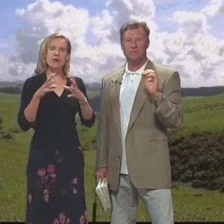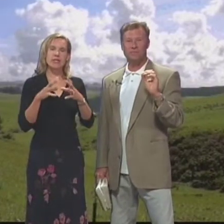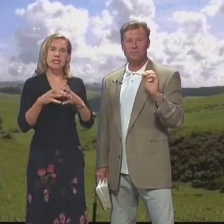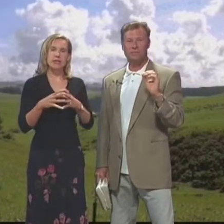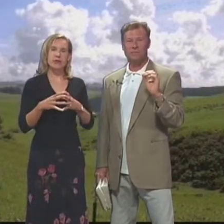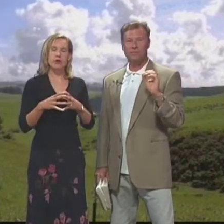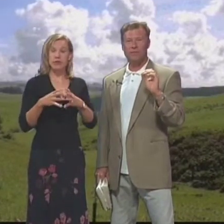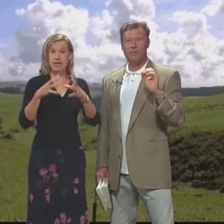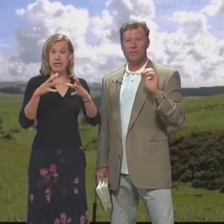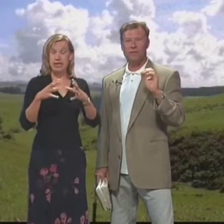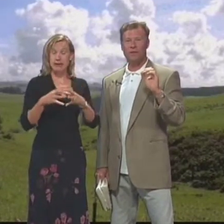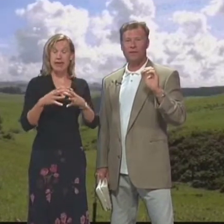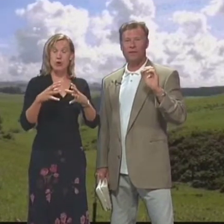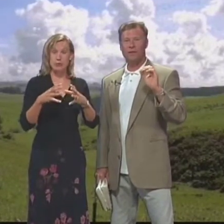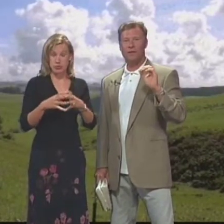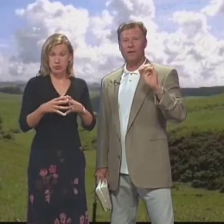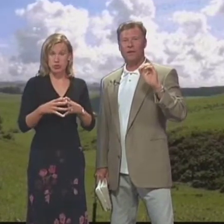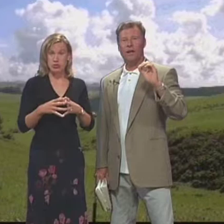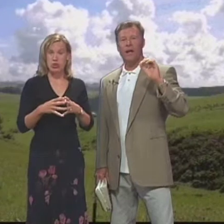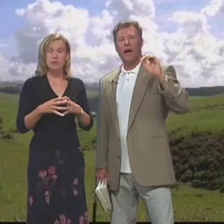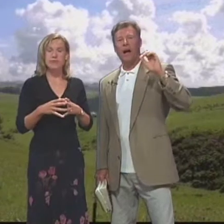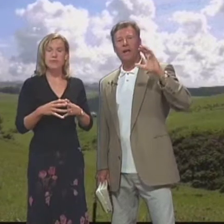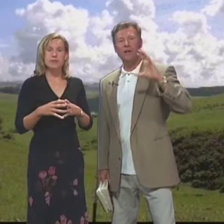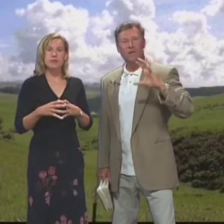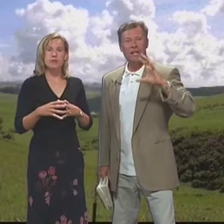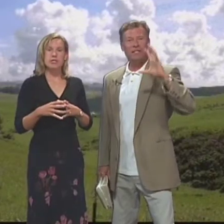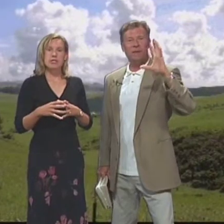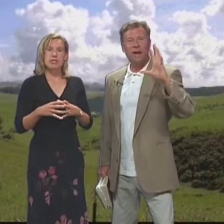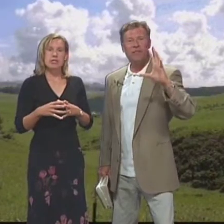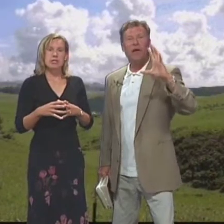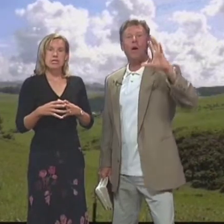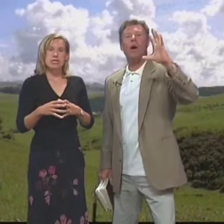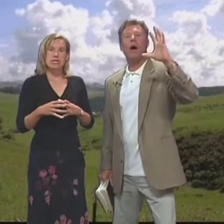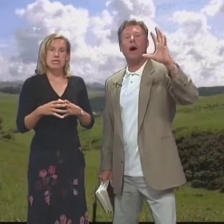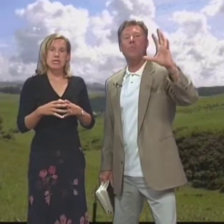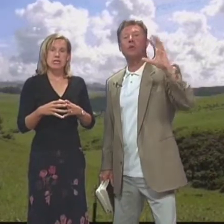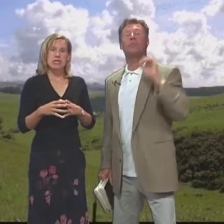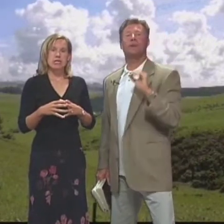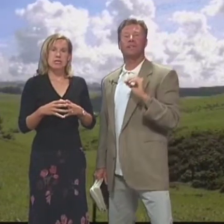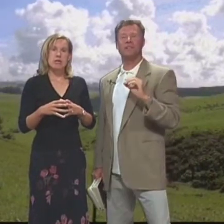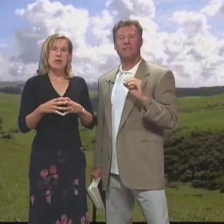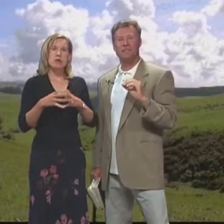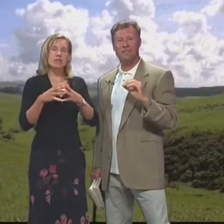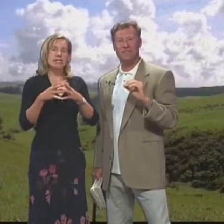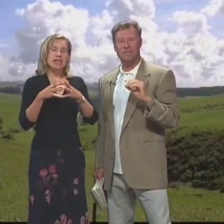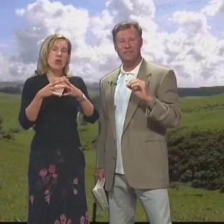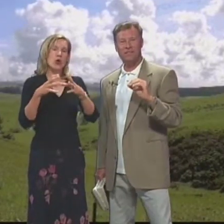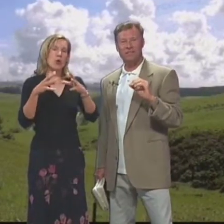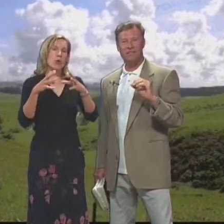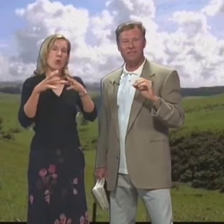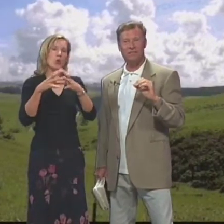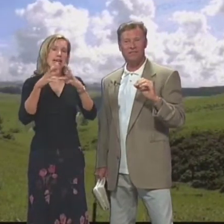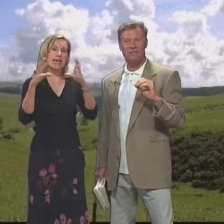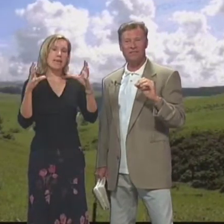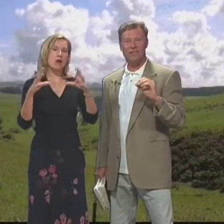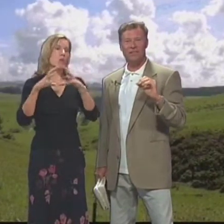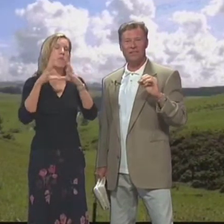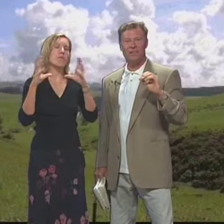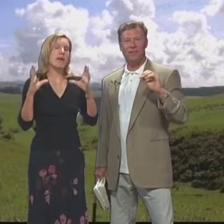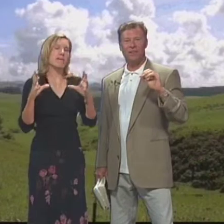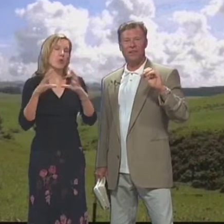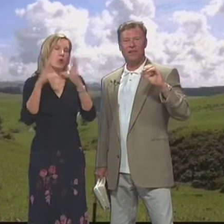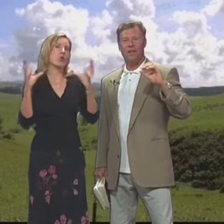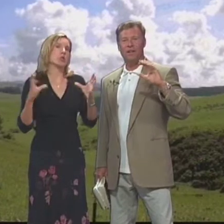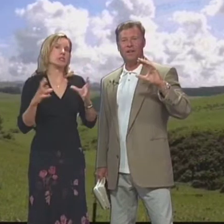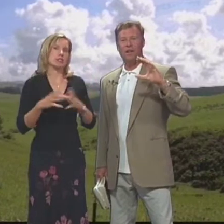Han llevado este libro De la vida con propósito And used it as some kind of Blueprint Y lo han utilizado como un esquema